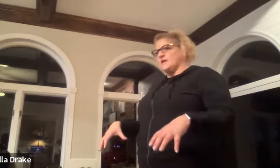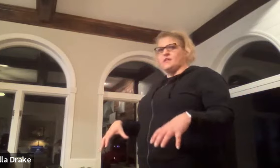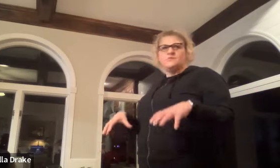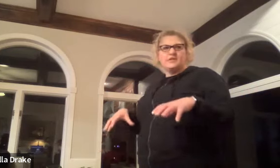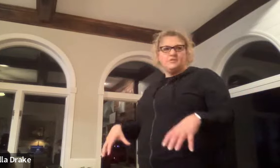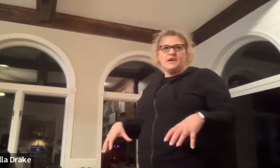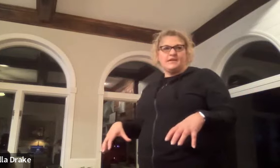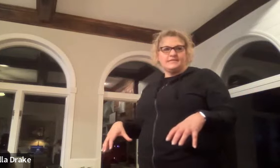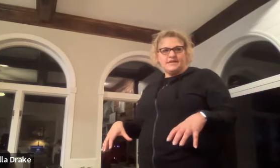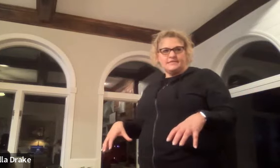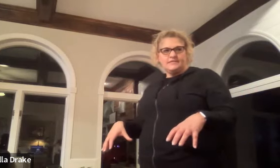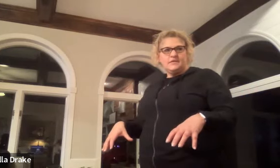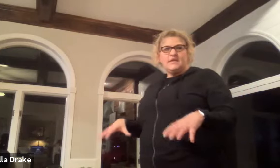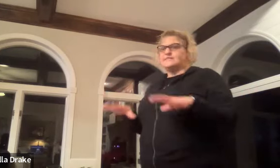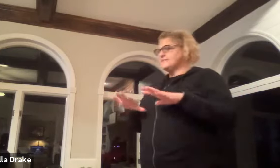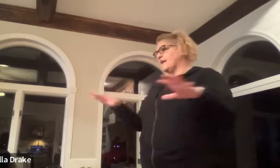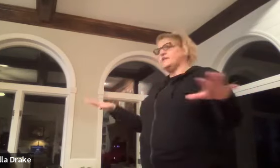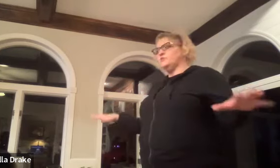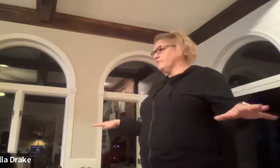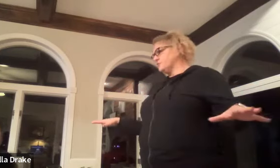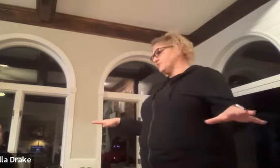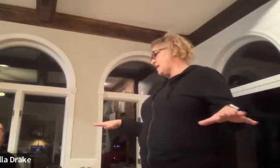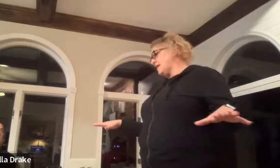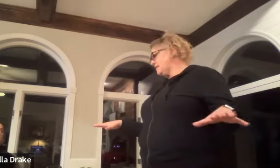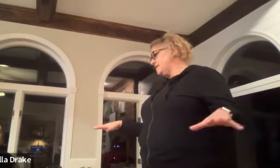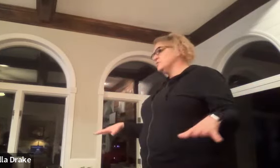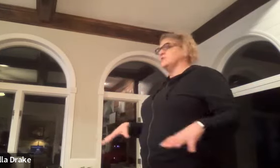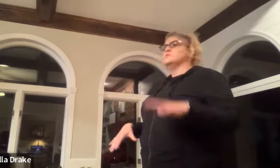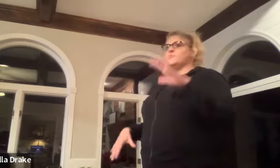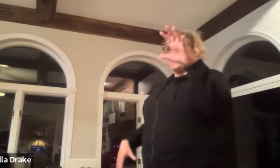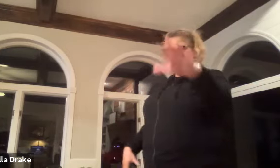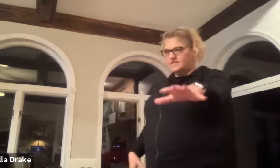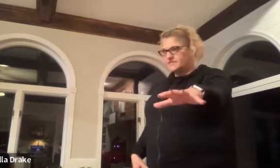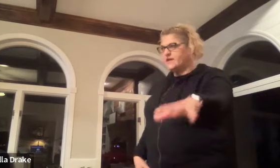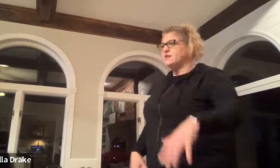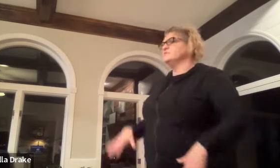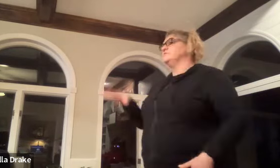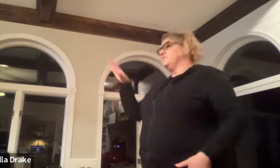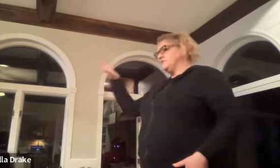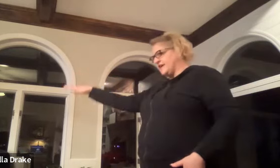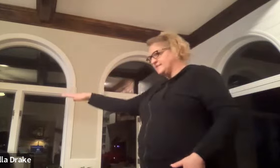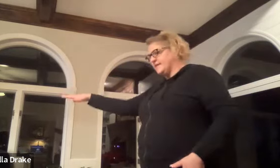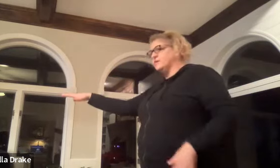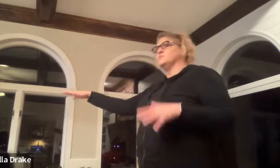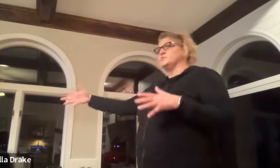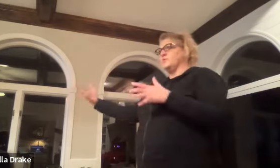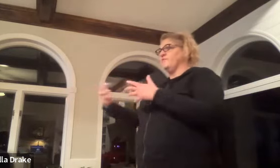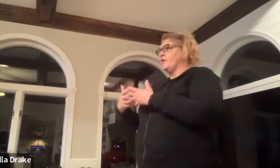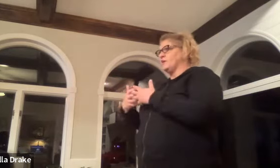sign language in the united states it's not a universal sign so spanish has theirs french has theirs which were very